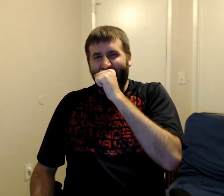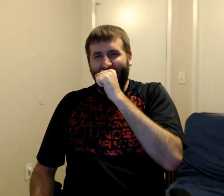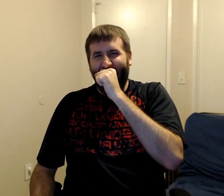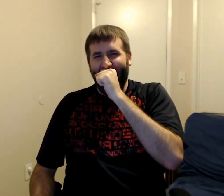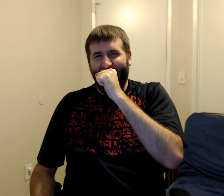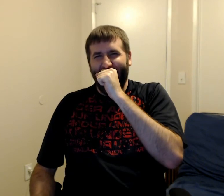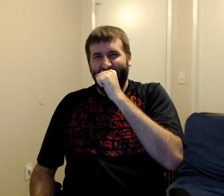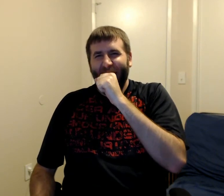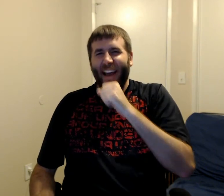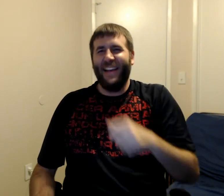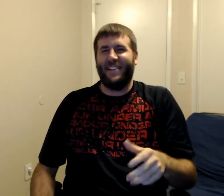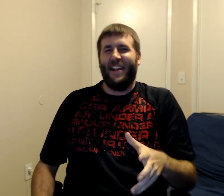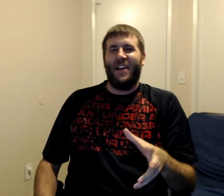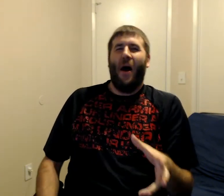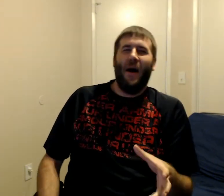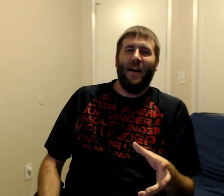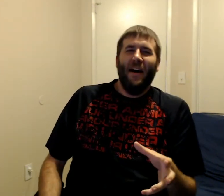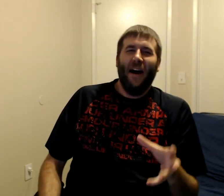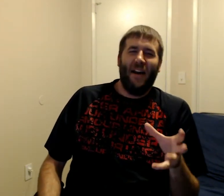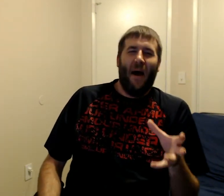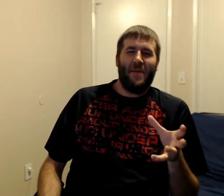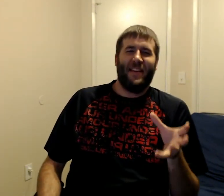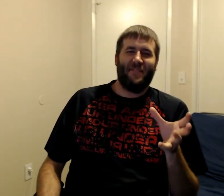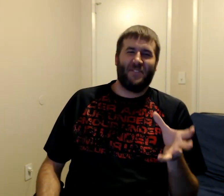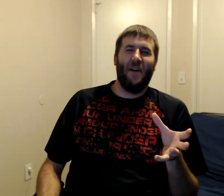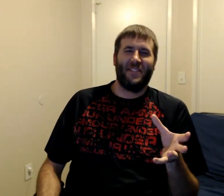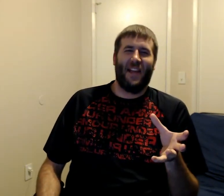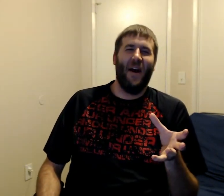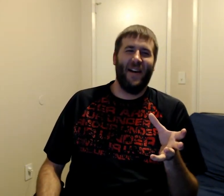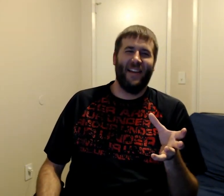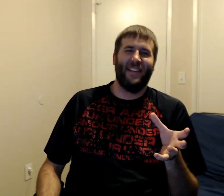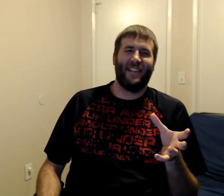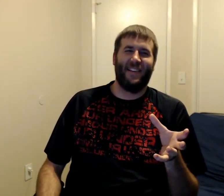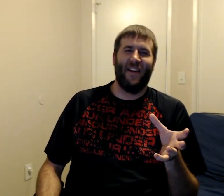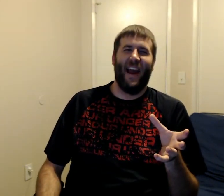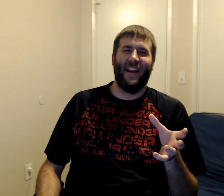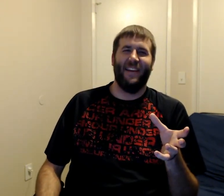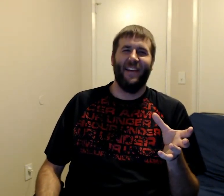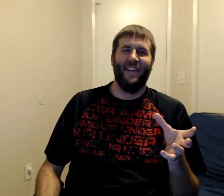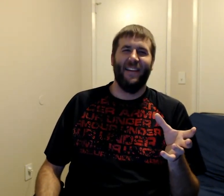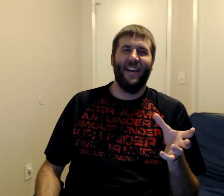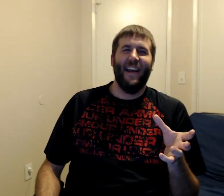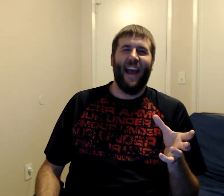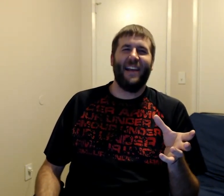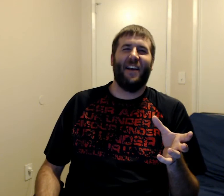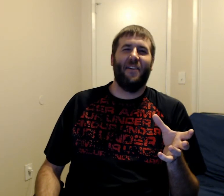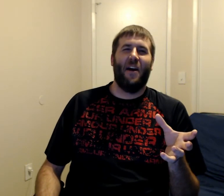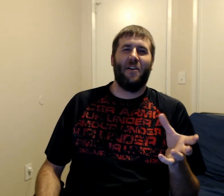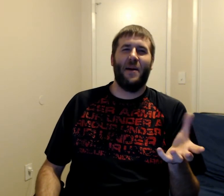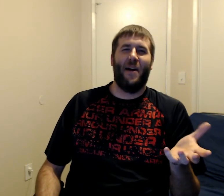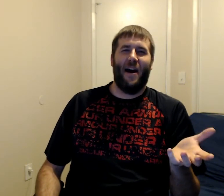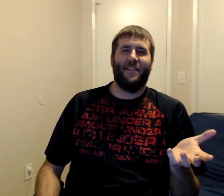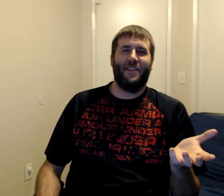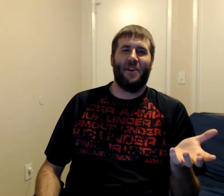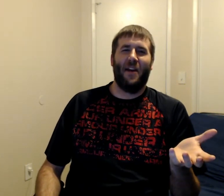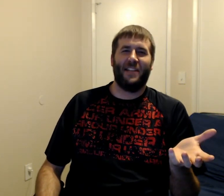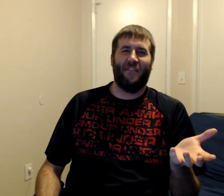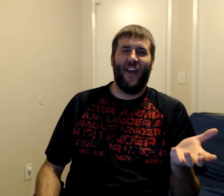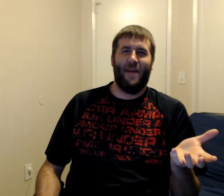it's like an army of drones this is great and jeff oh come on the drone has a family